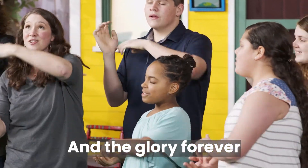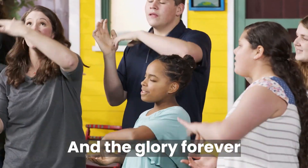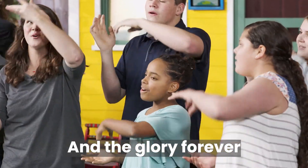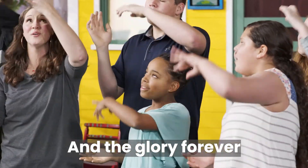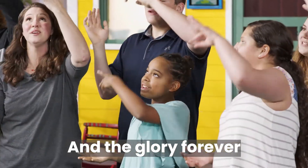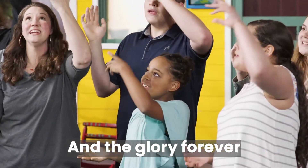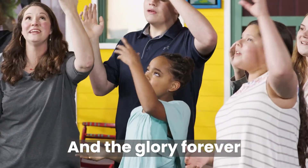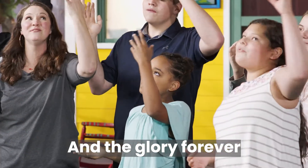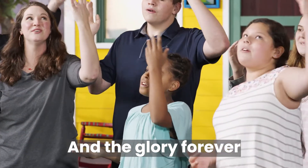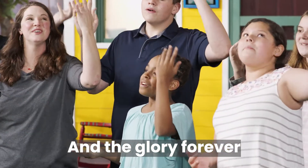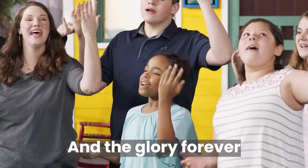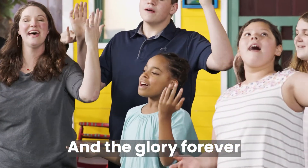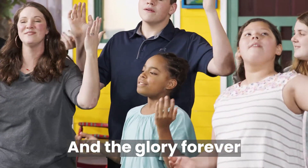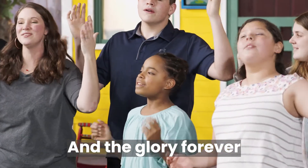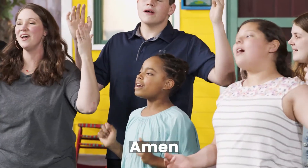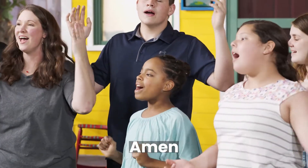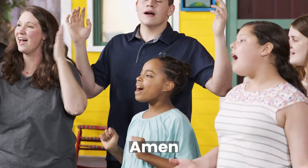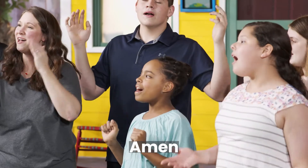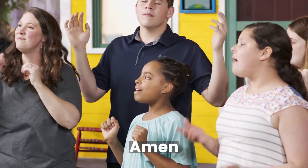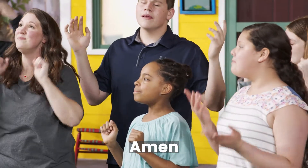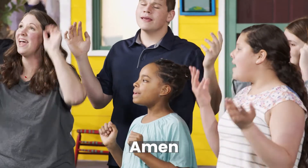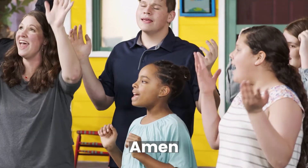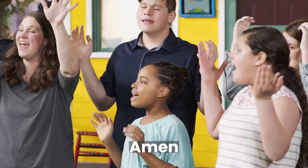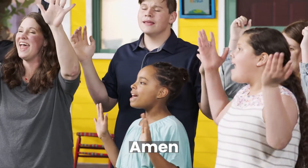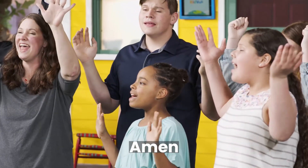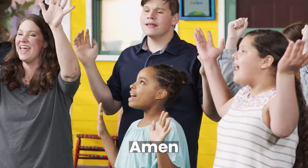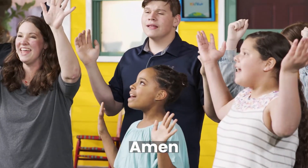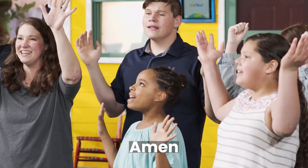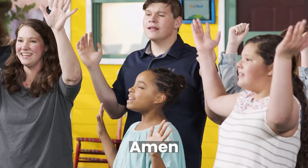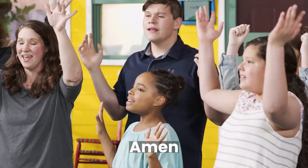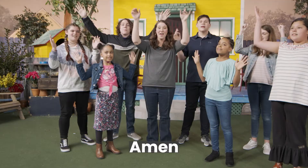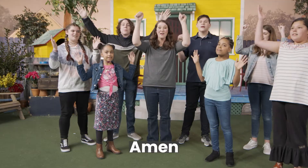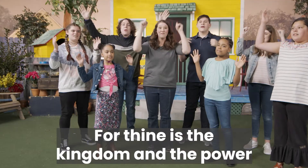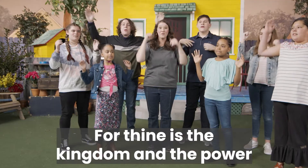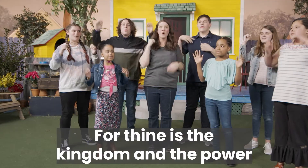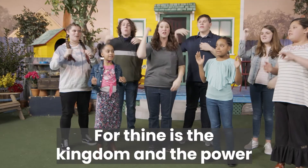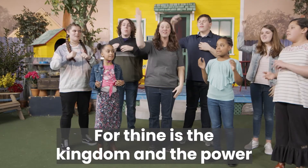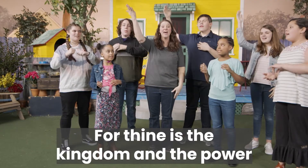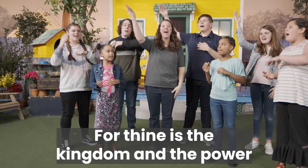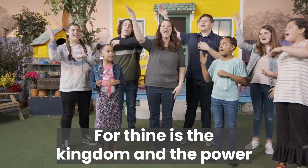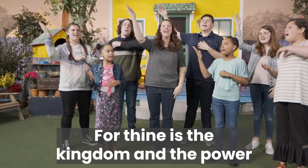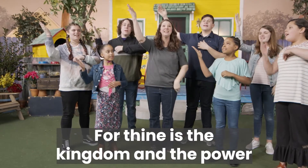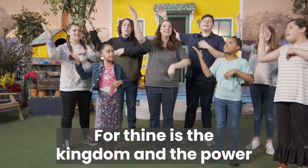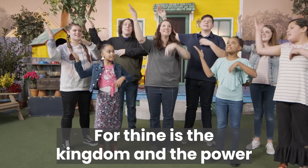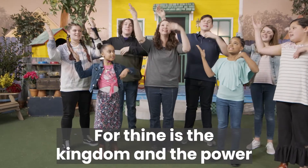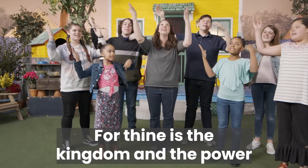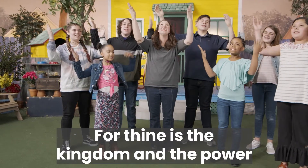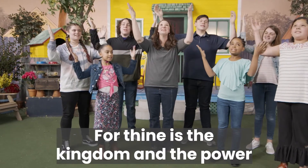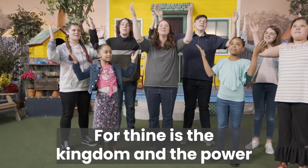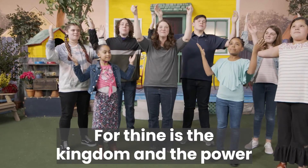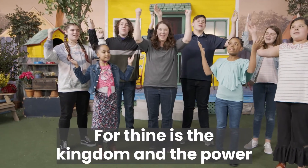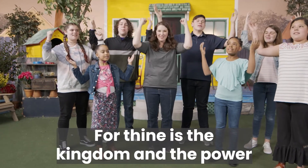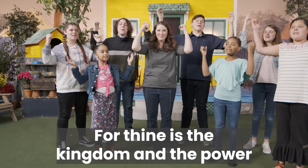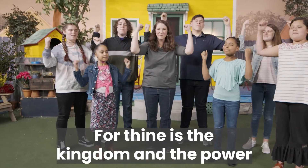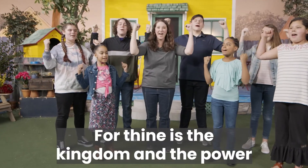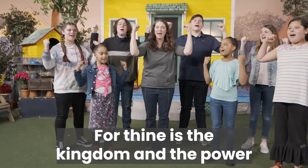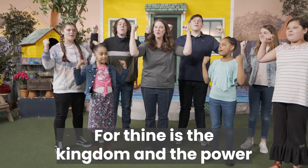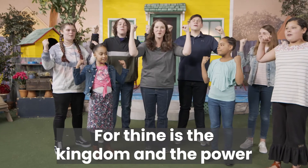glory forever. Amen. For thine is the kingdom and the power,